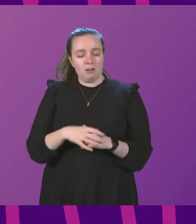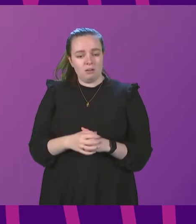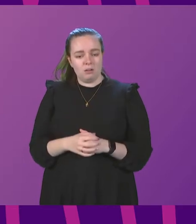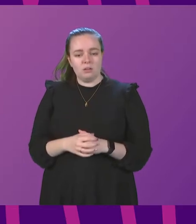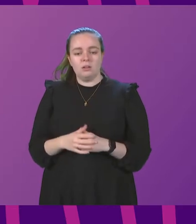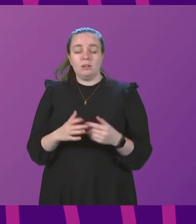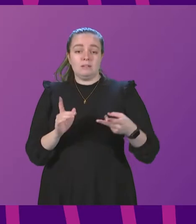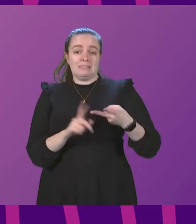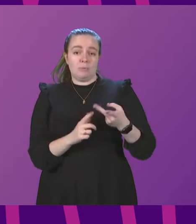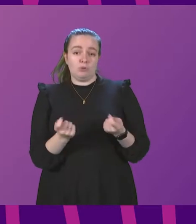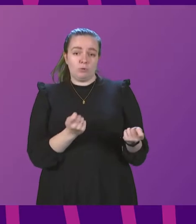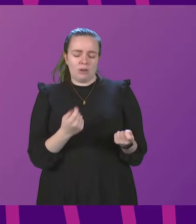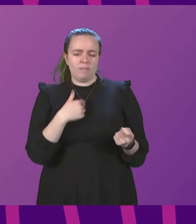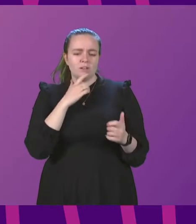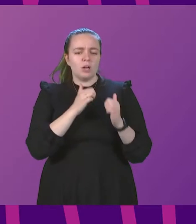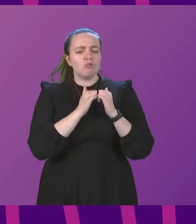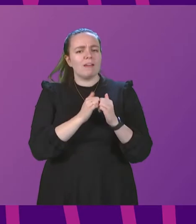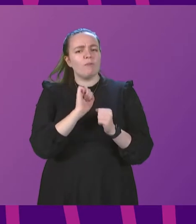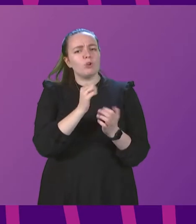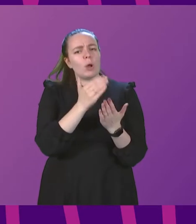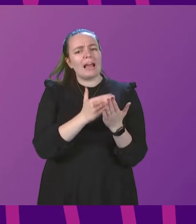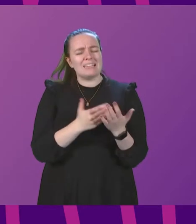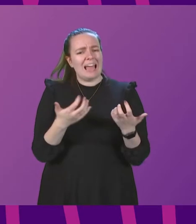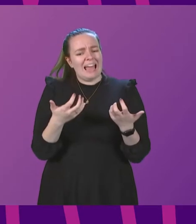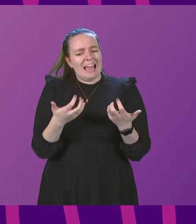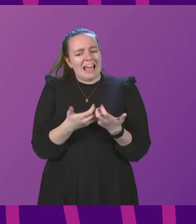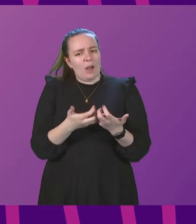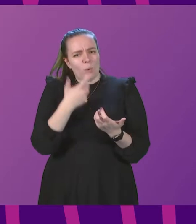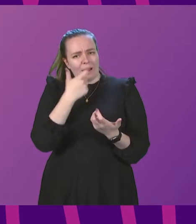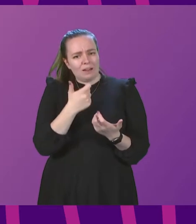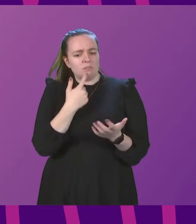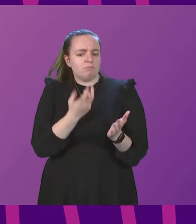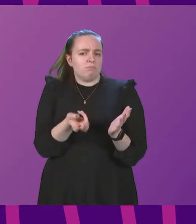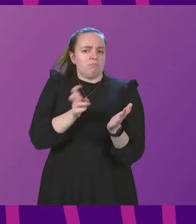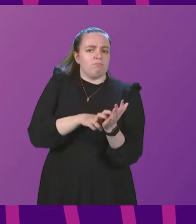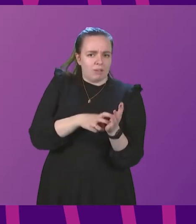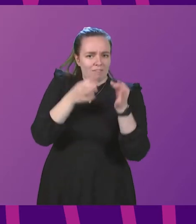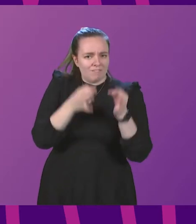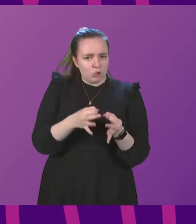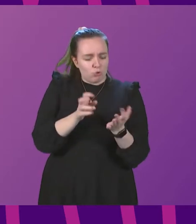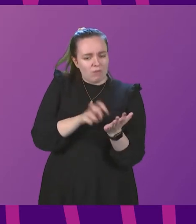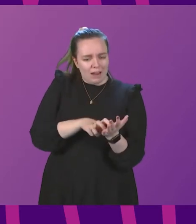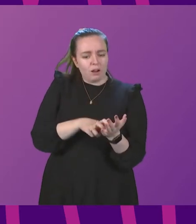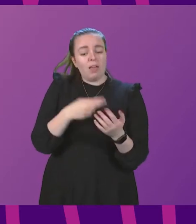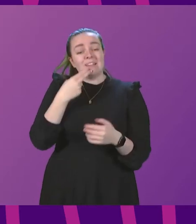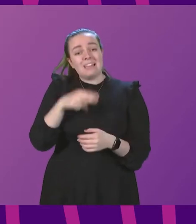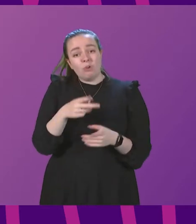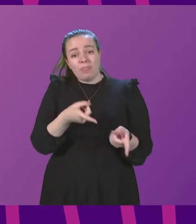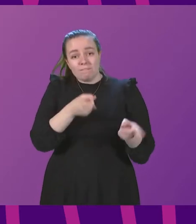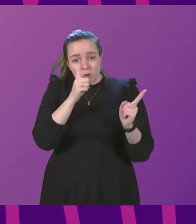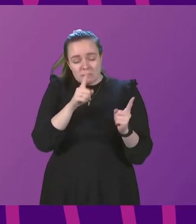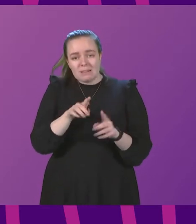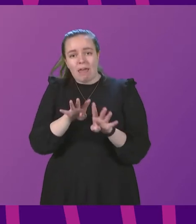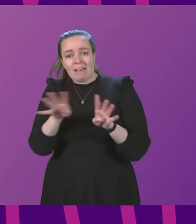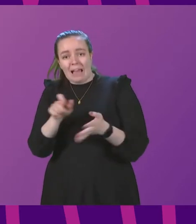Deputy President, I would be very grateful for your guidance. How can I get it on the official record that this afternoon the First Minister and the Cabinet